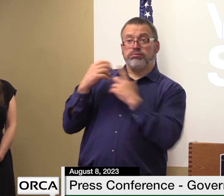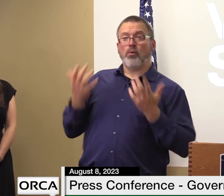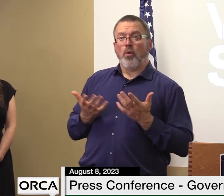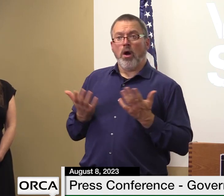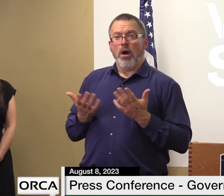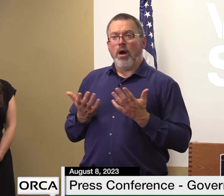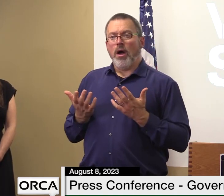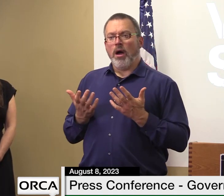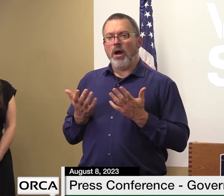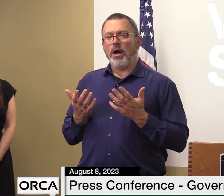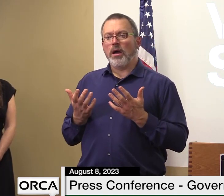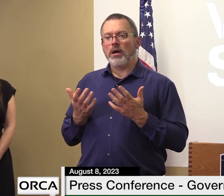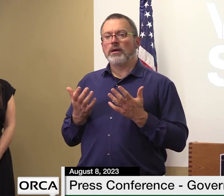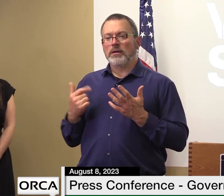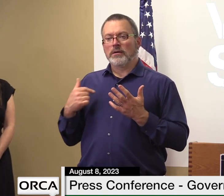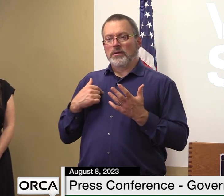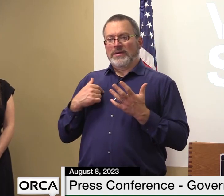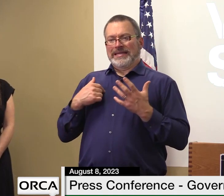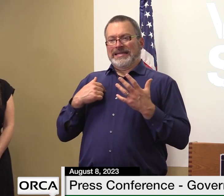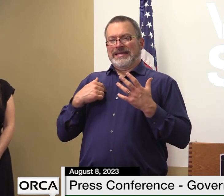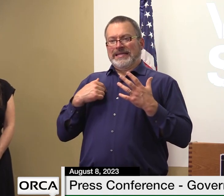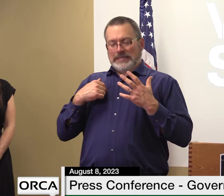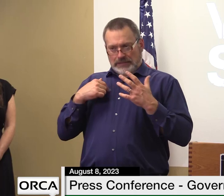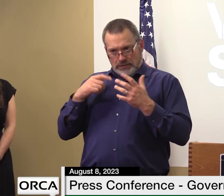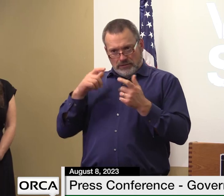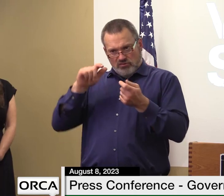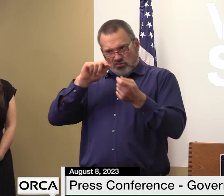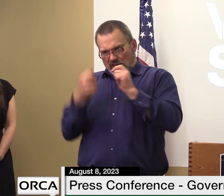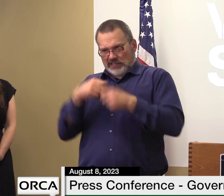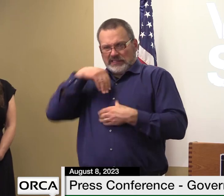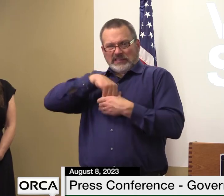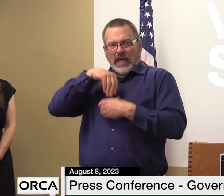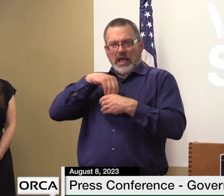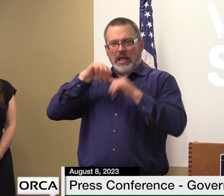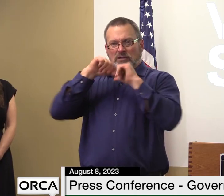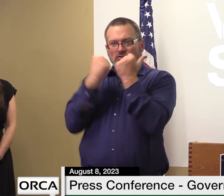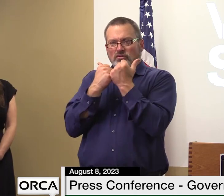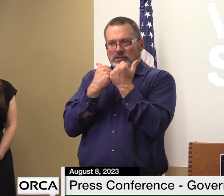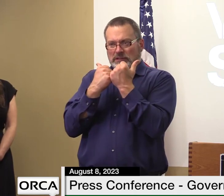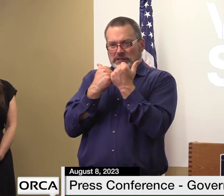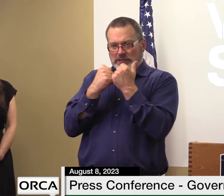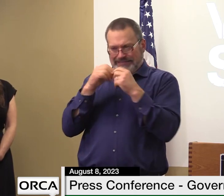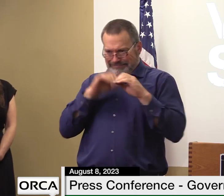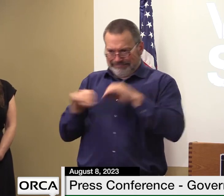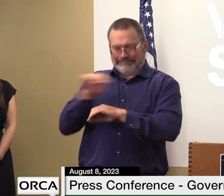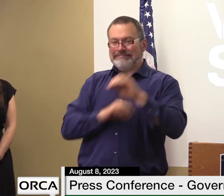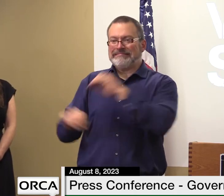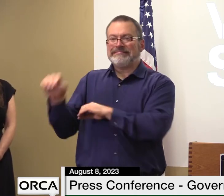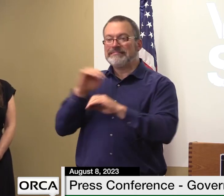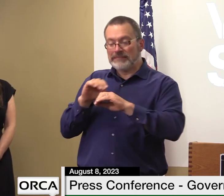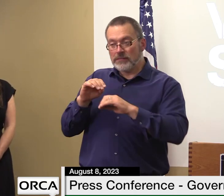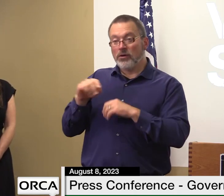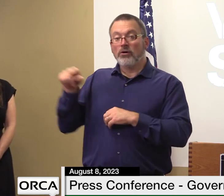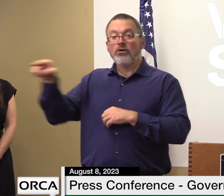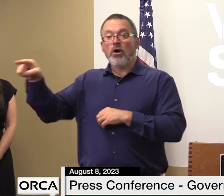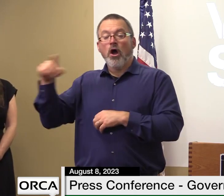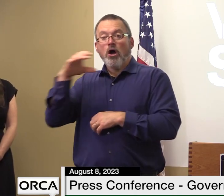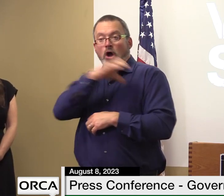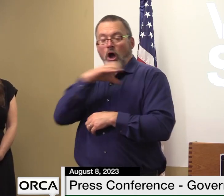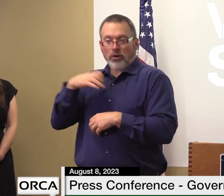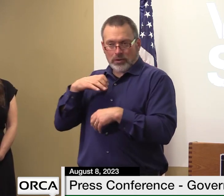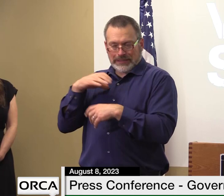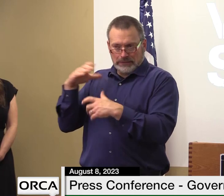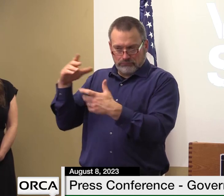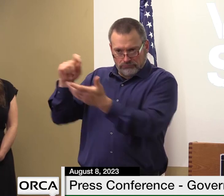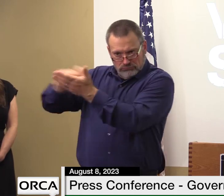restructuring of this new department of dhs right which which um which the congress recognizes recognized and